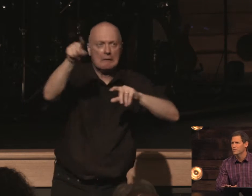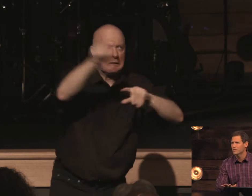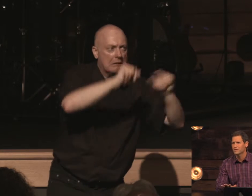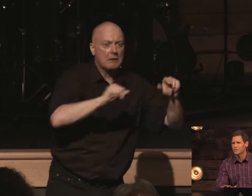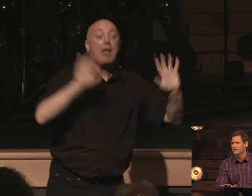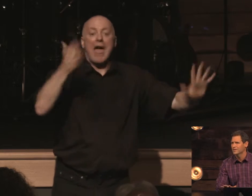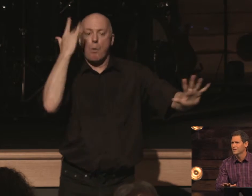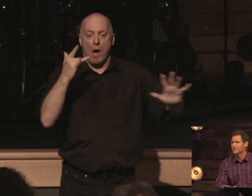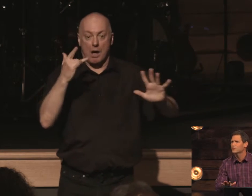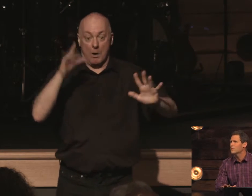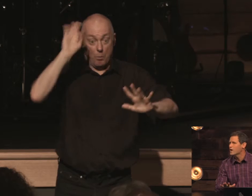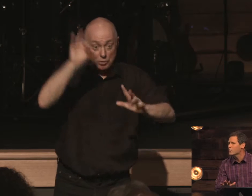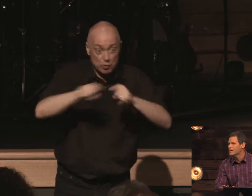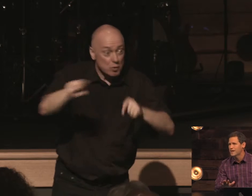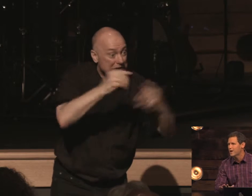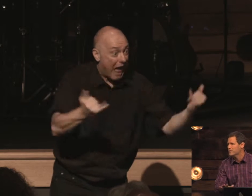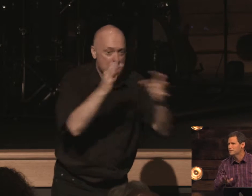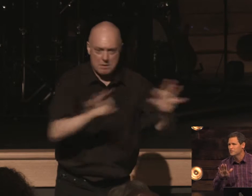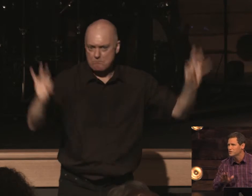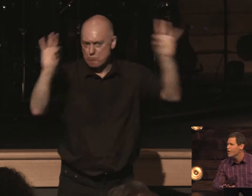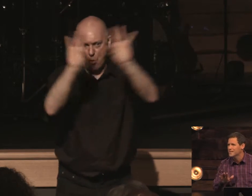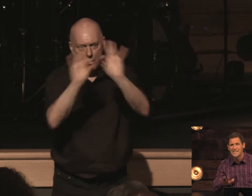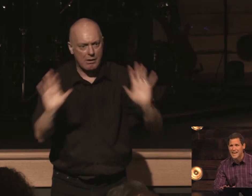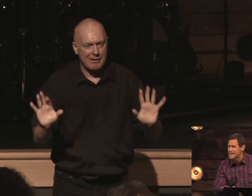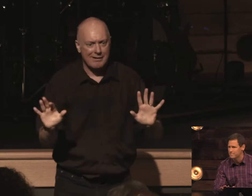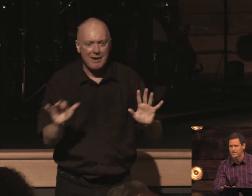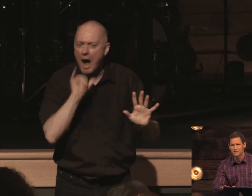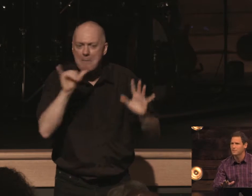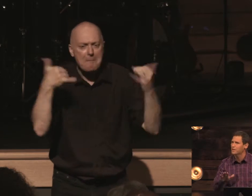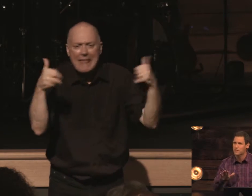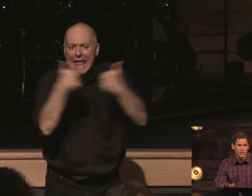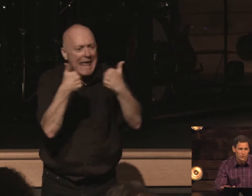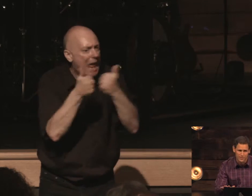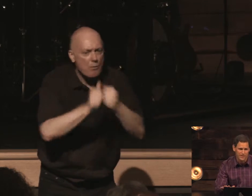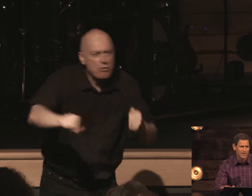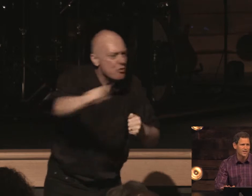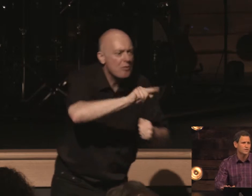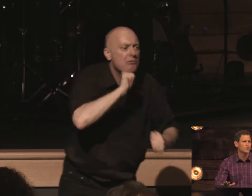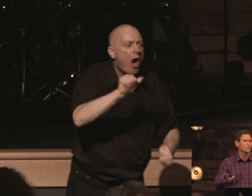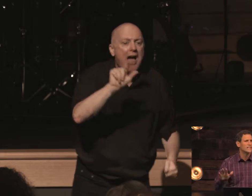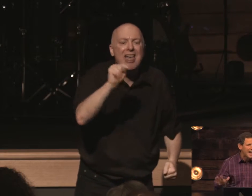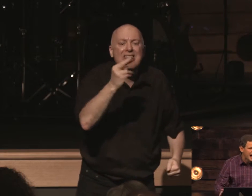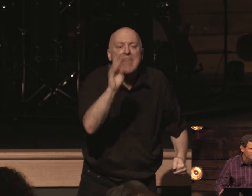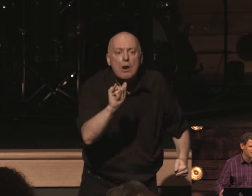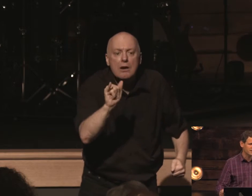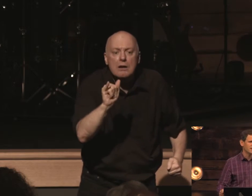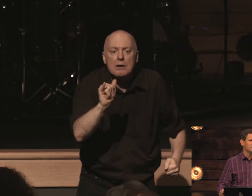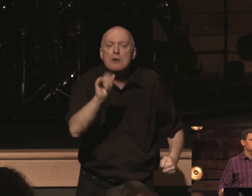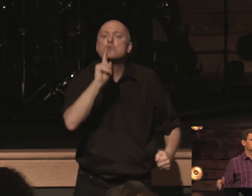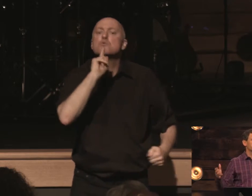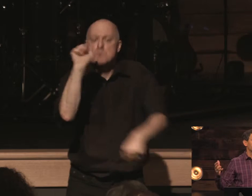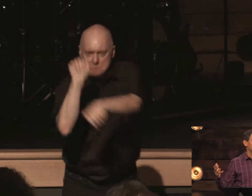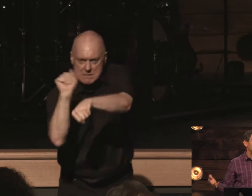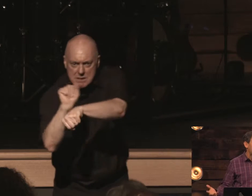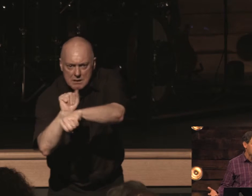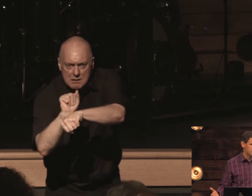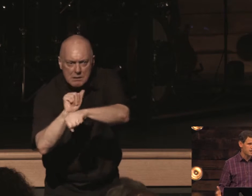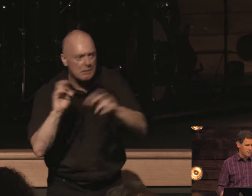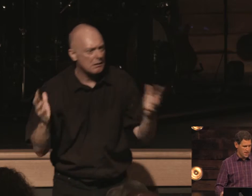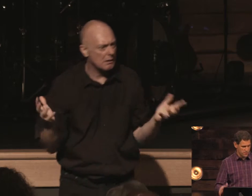important this is why right now man this is not a game this is not theory this is reality this is life and death if